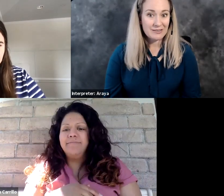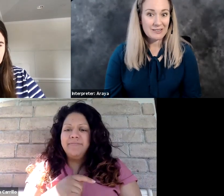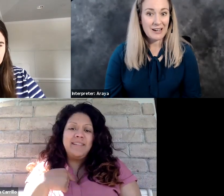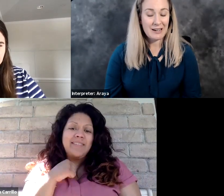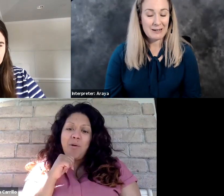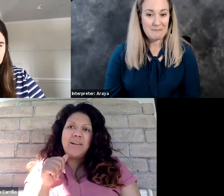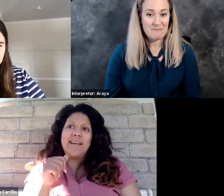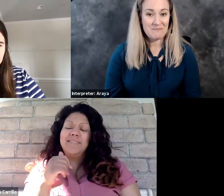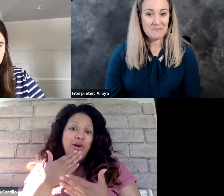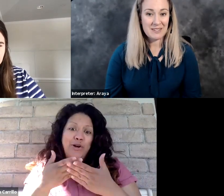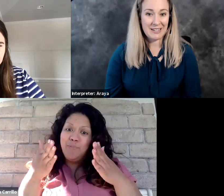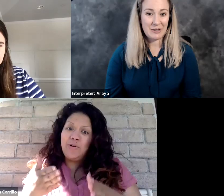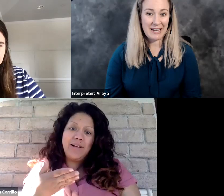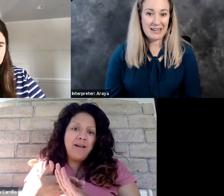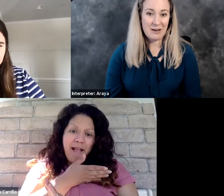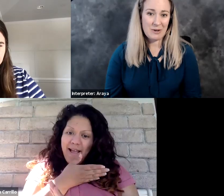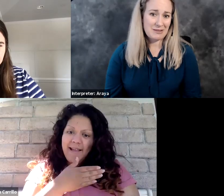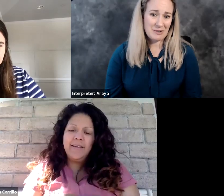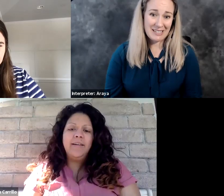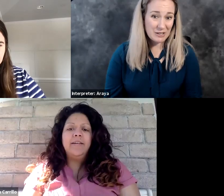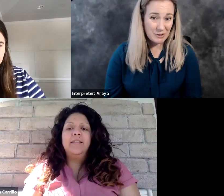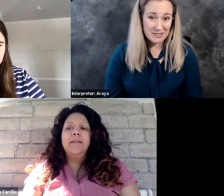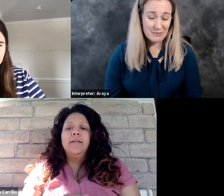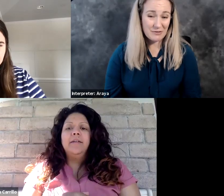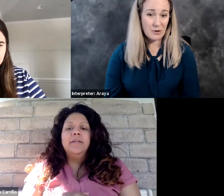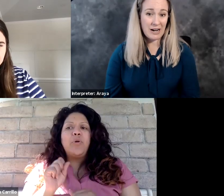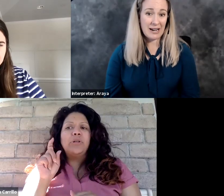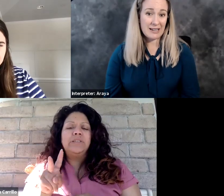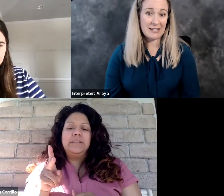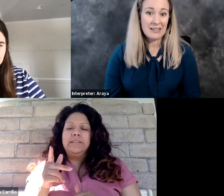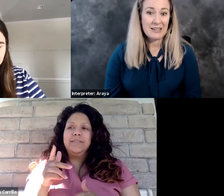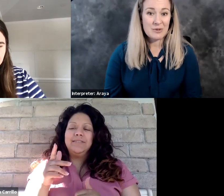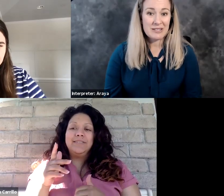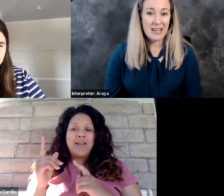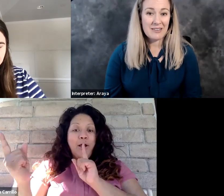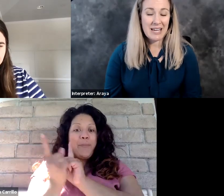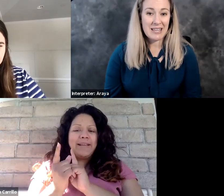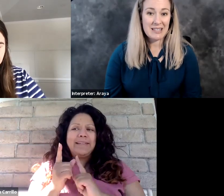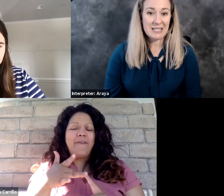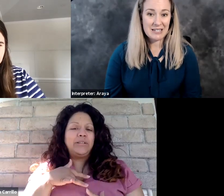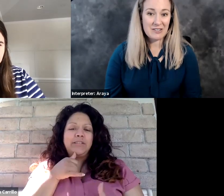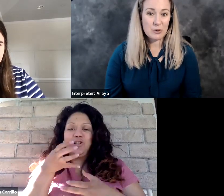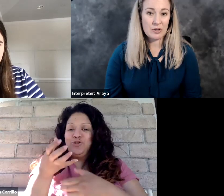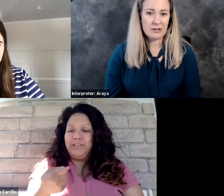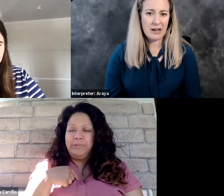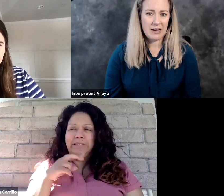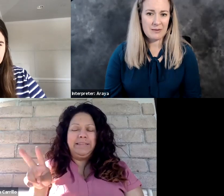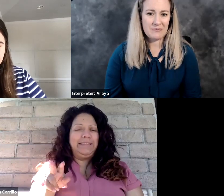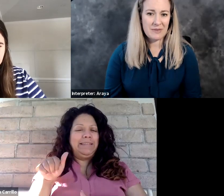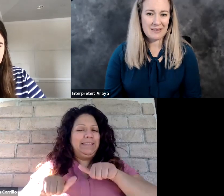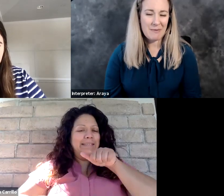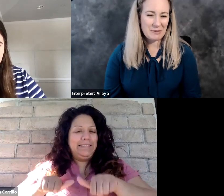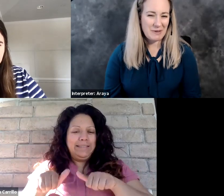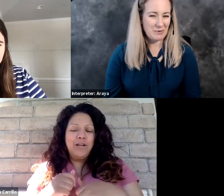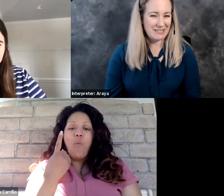you know, and I, and I wasn't really a good person before I was saved. And this individual, um,